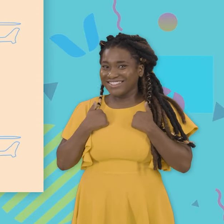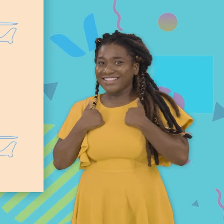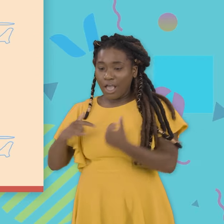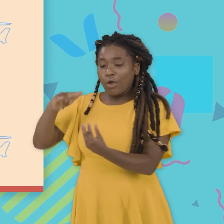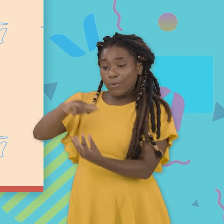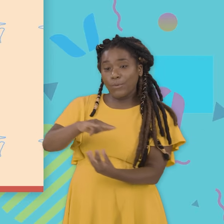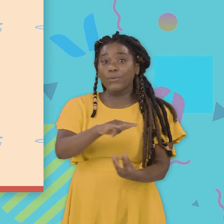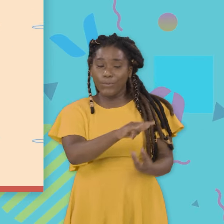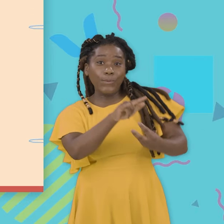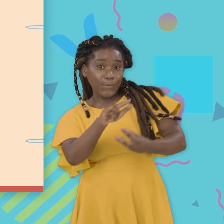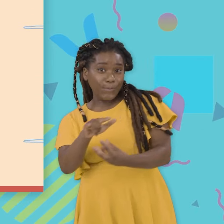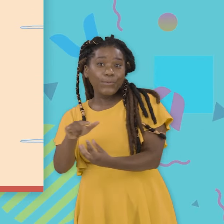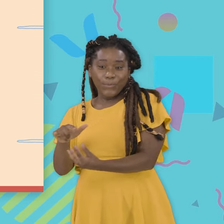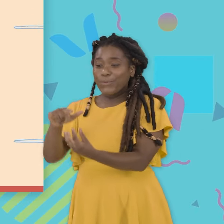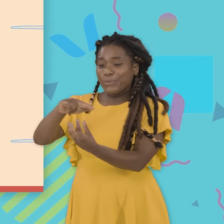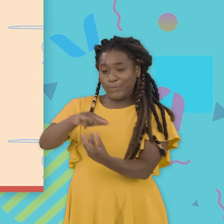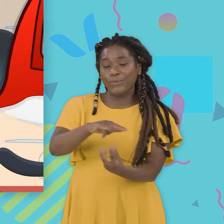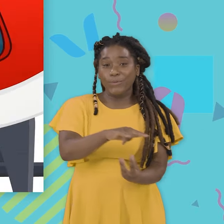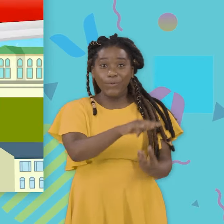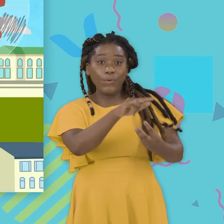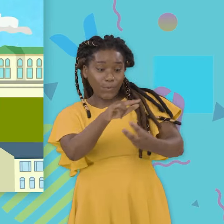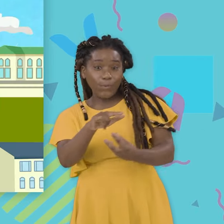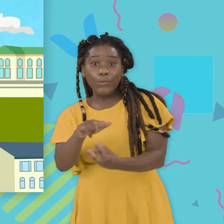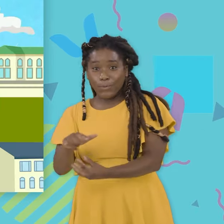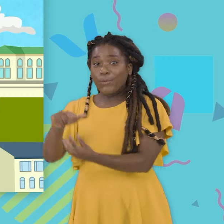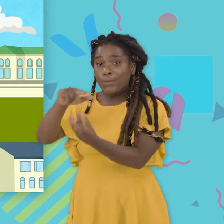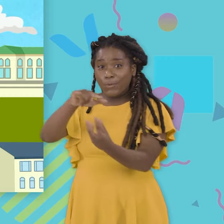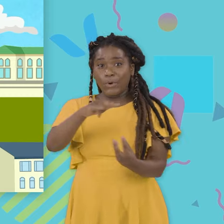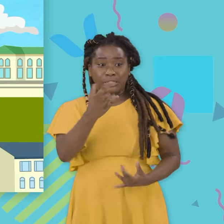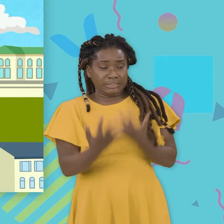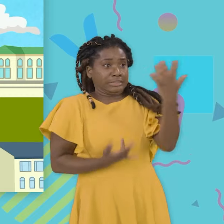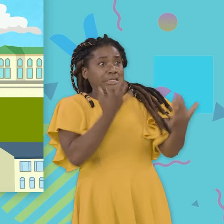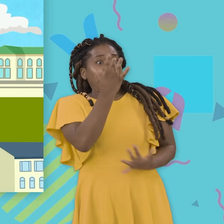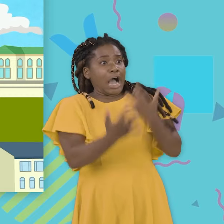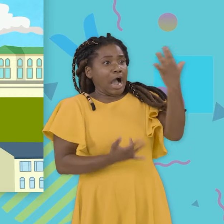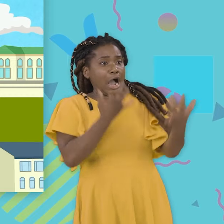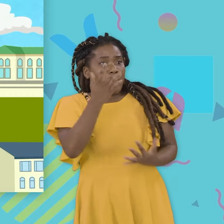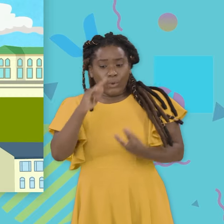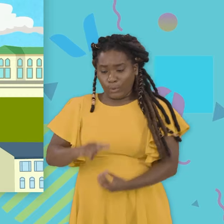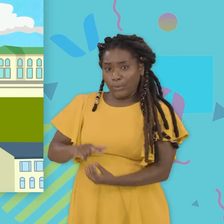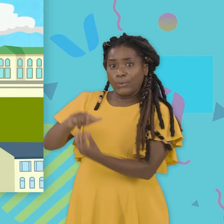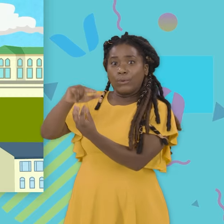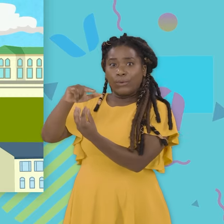firefighting helicopter Fighting fires from above the ground A